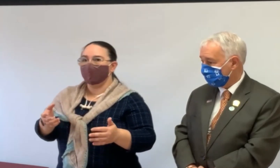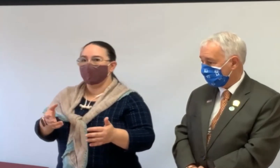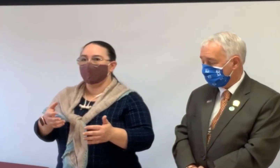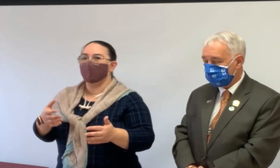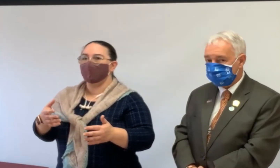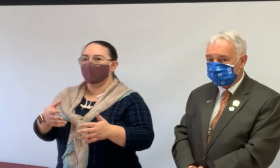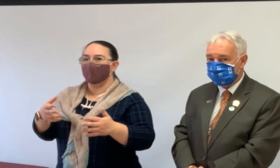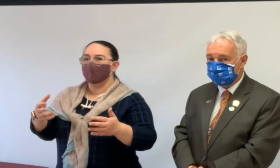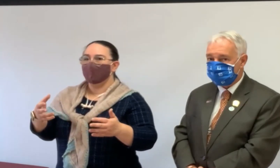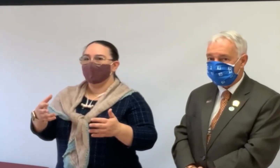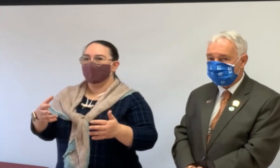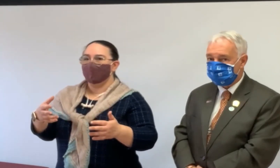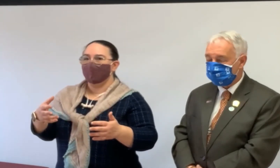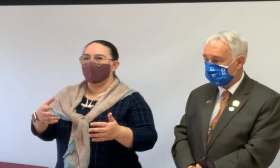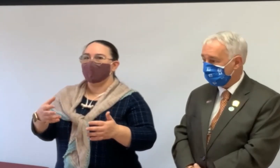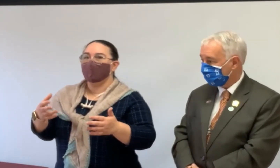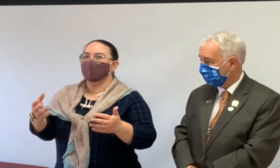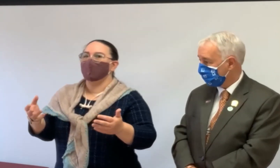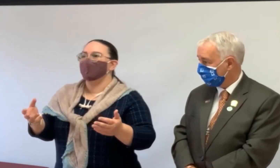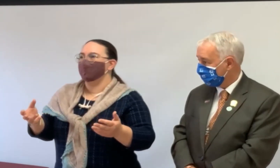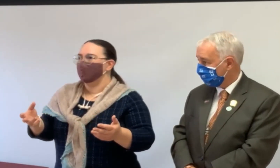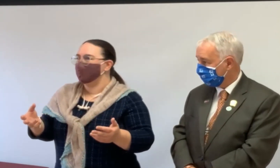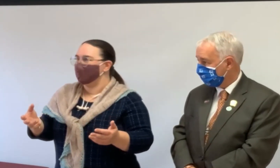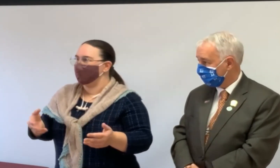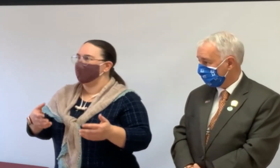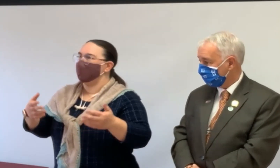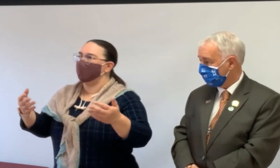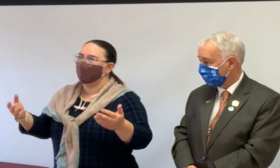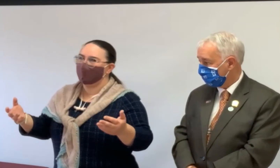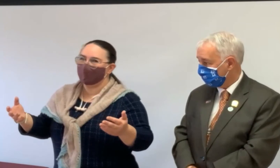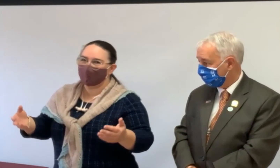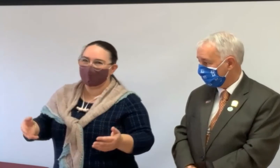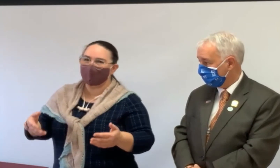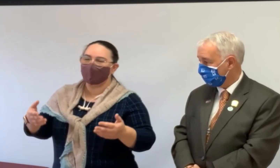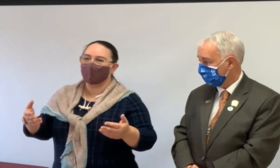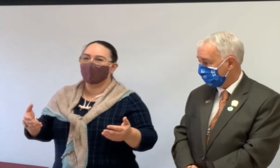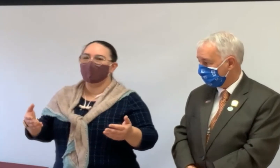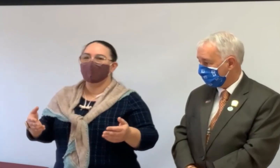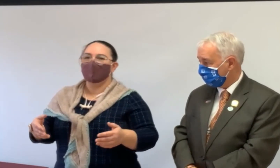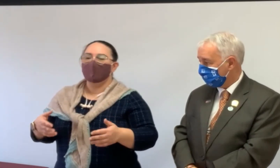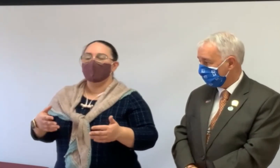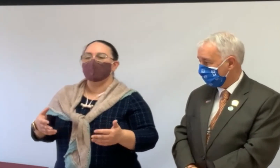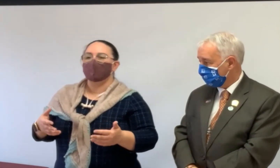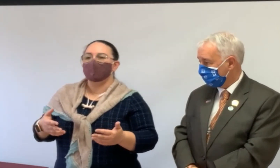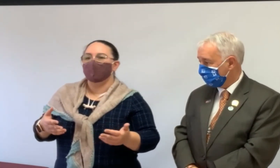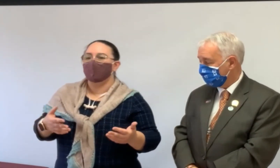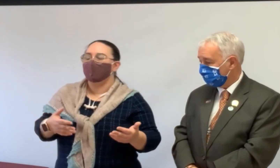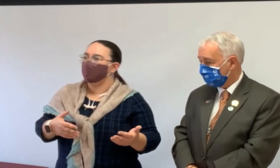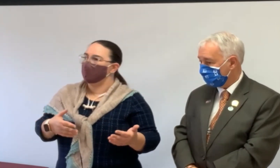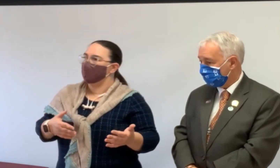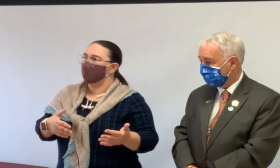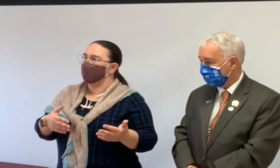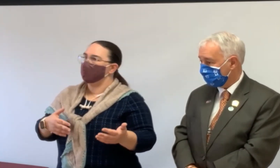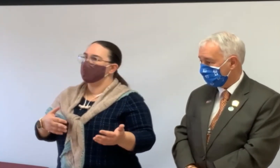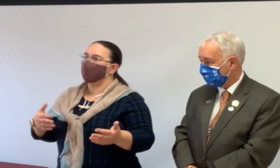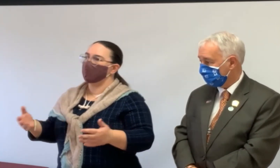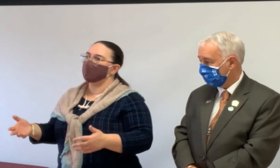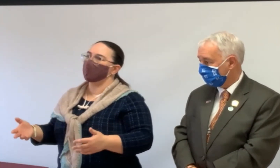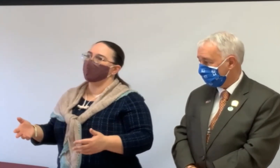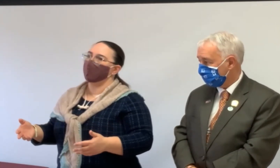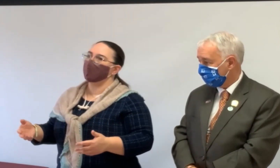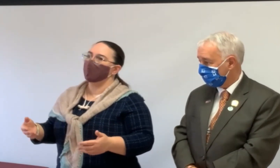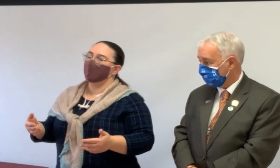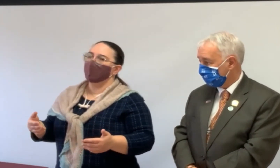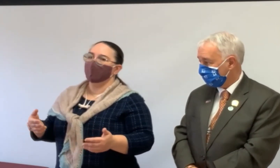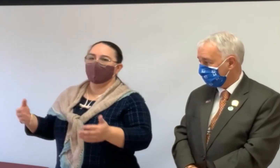in fact, it's not really, those prices aren't fixed. Her rent went up, utilities went up. It was not as secure and she